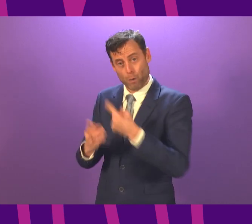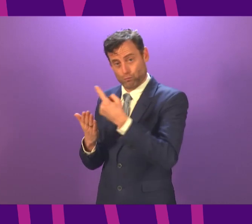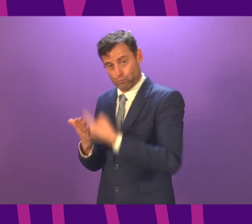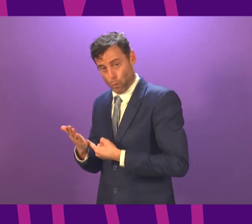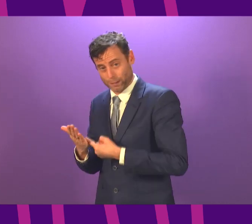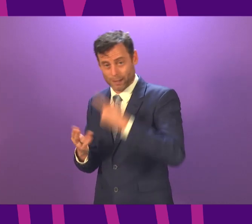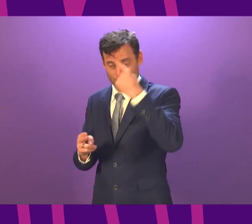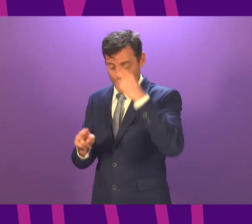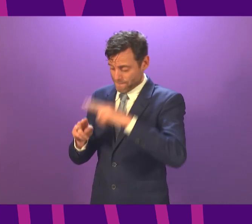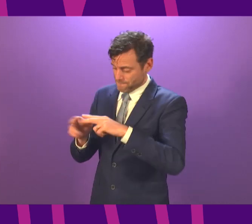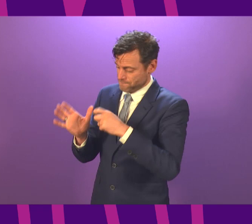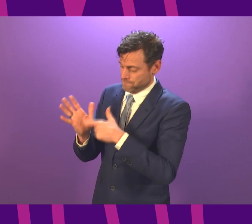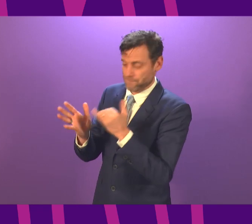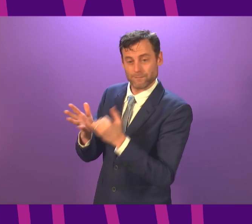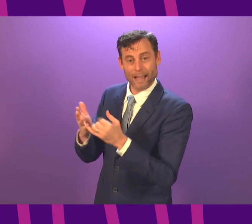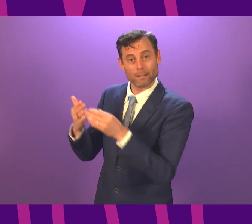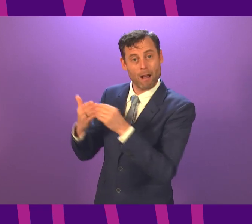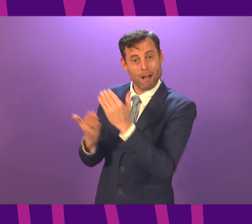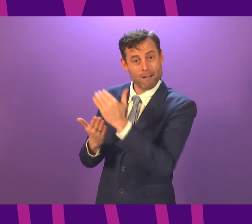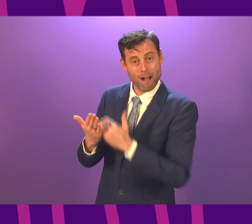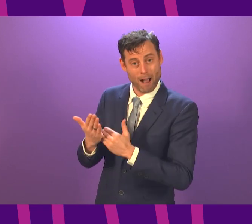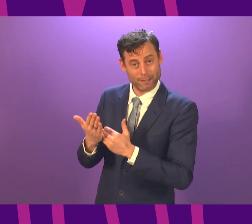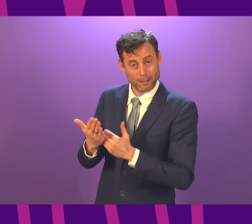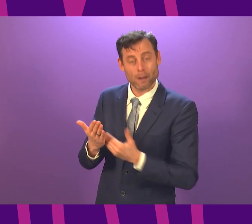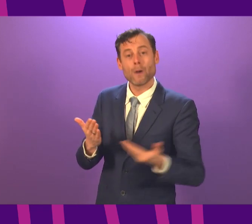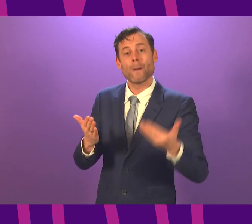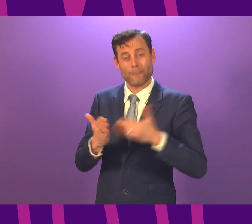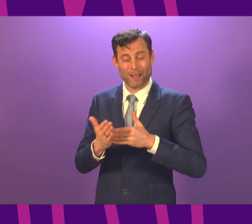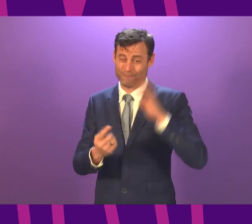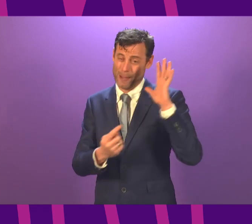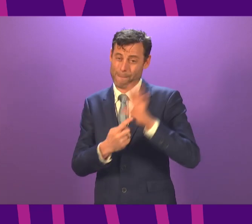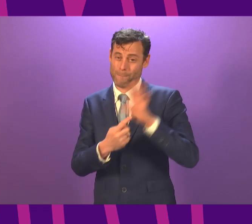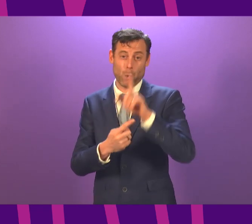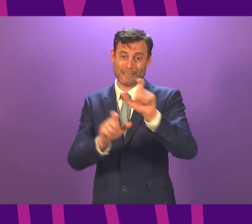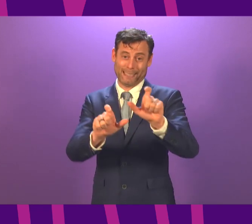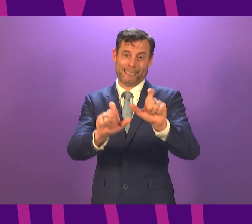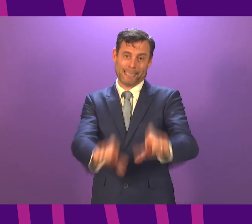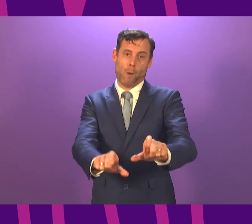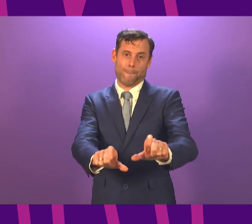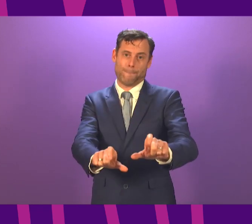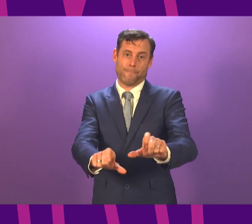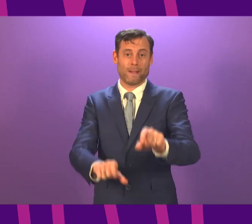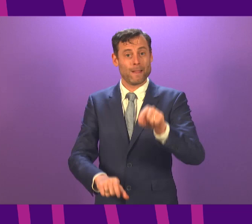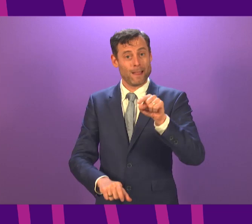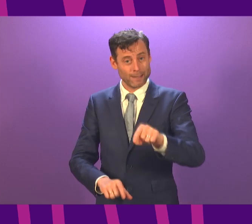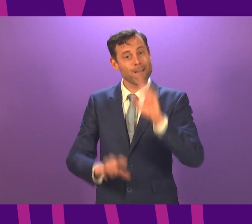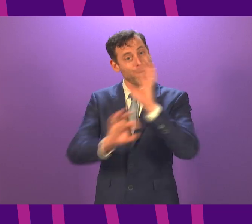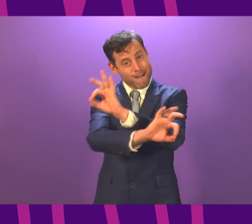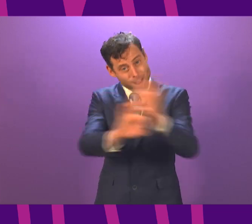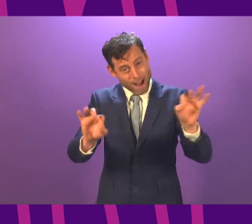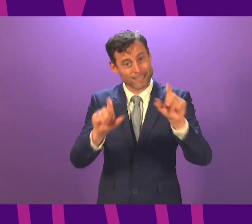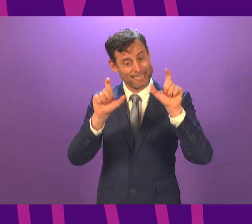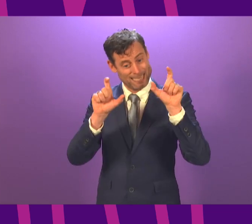to follow the facts guidance and it means, above all, staying at home. That is, again, our central message. Stay home,